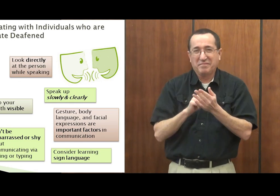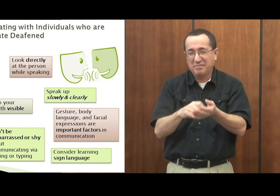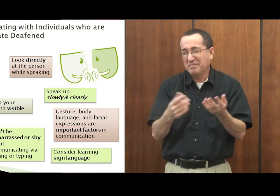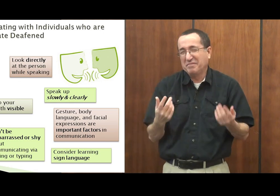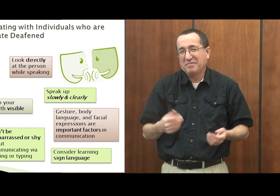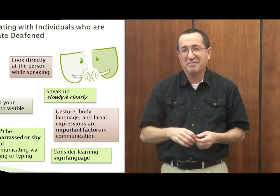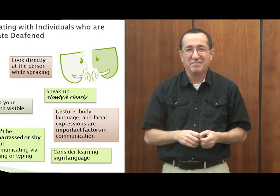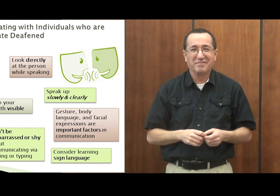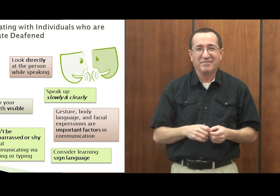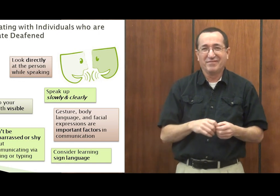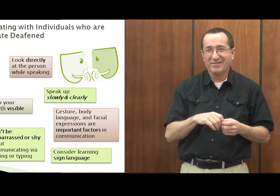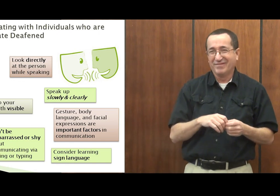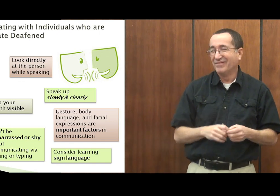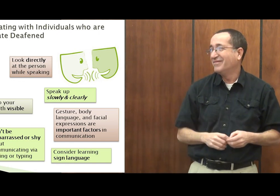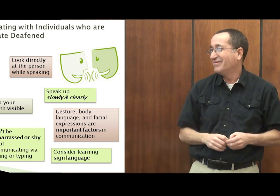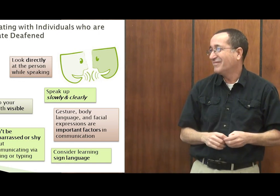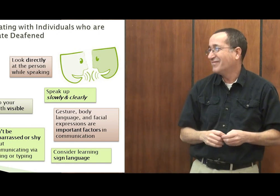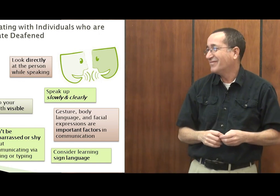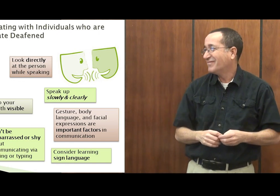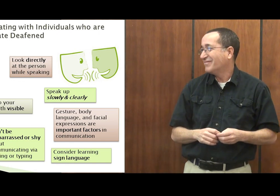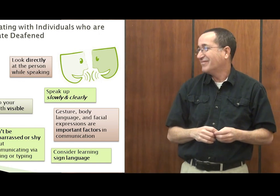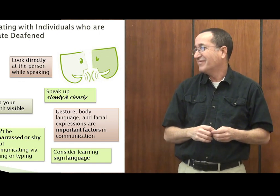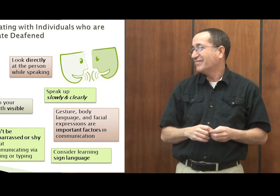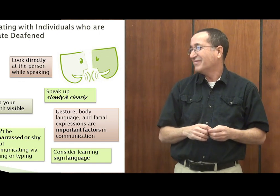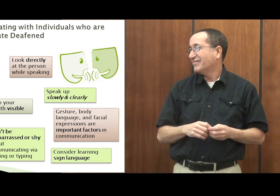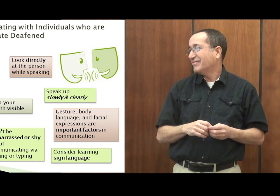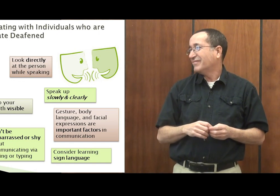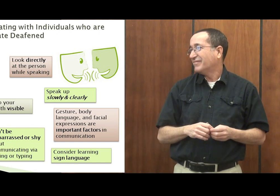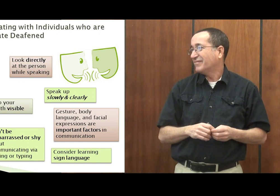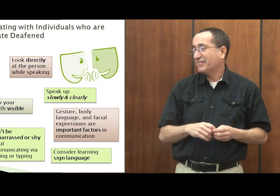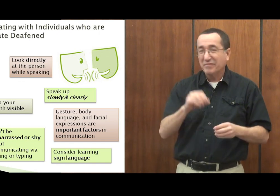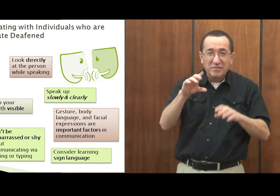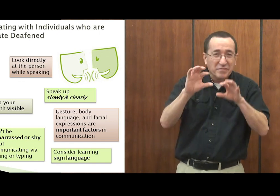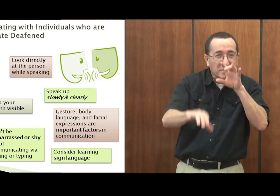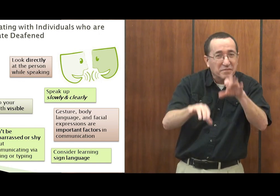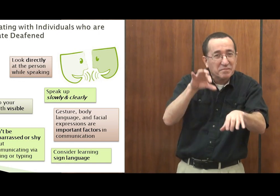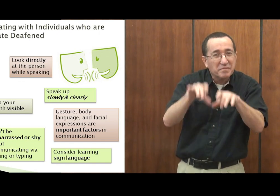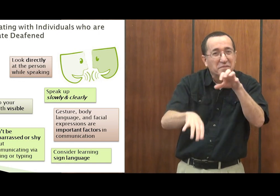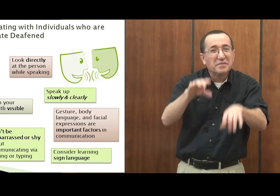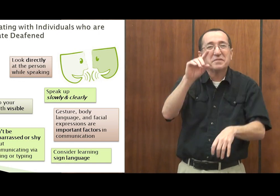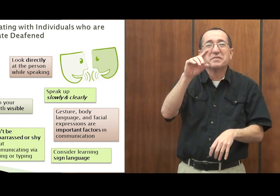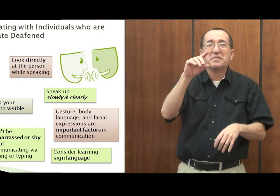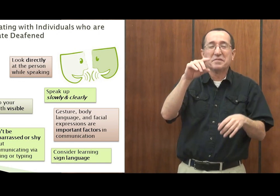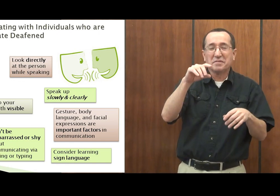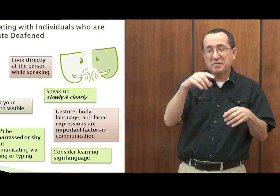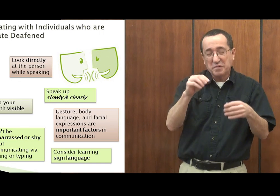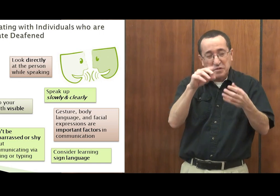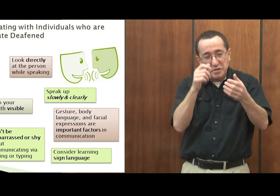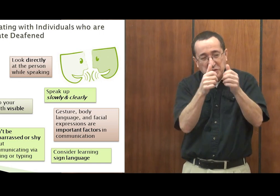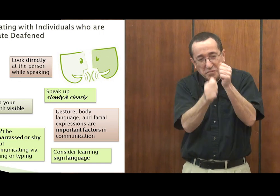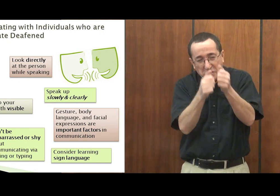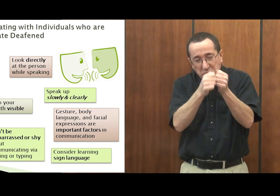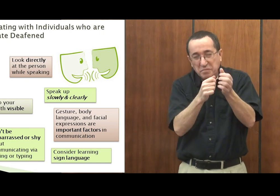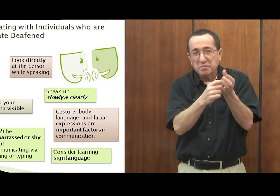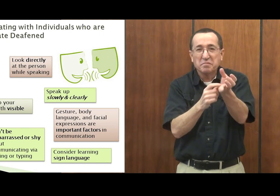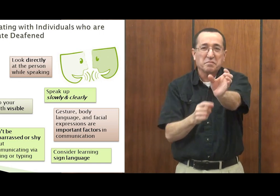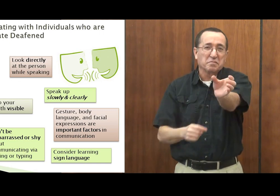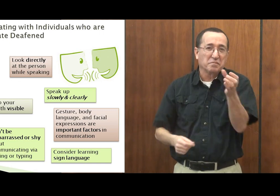And however it happens, make it happen. You can type things out. You can text back and